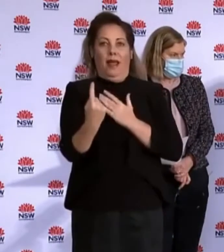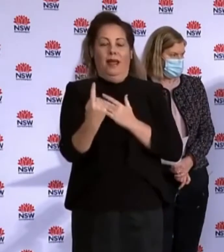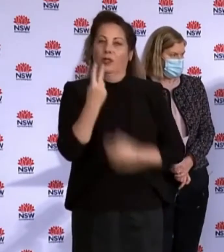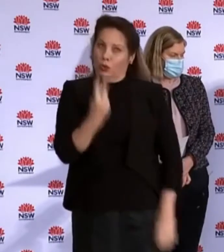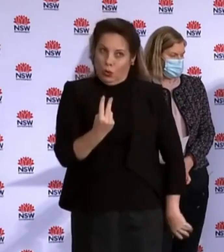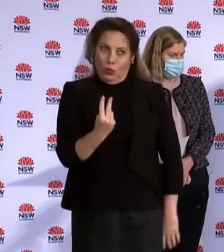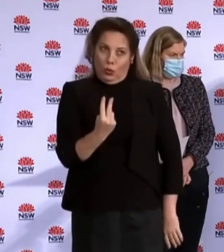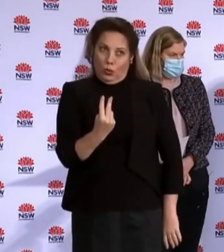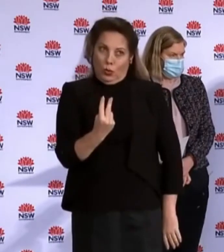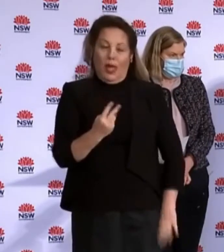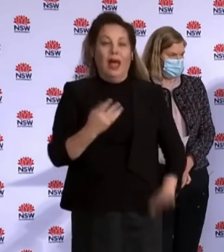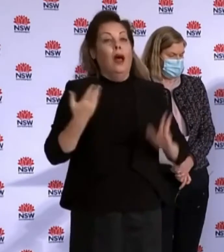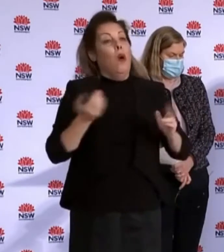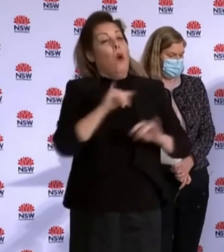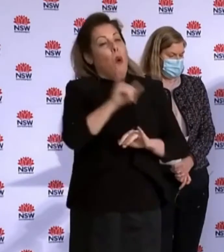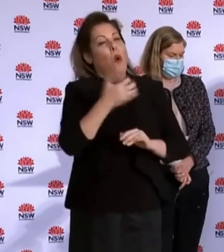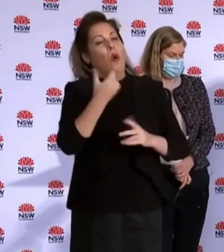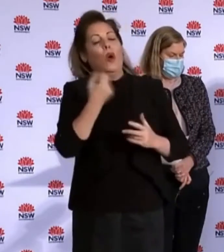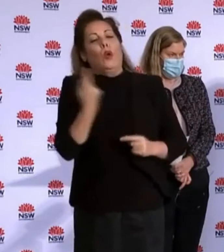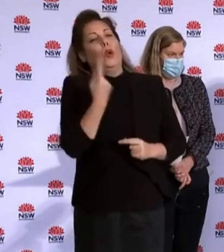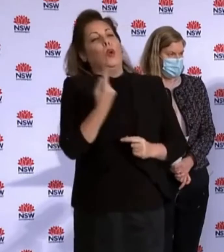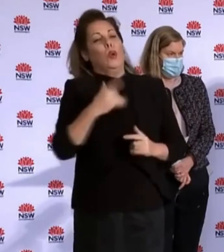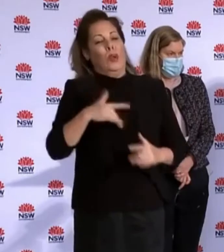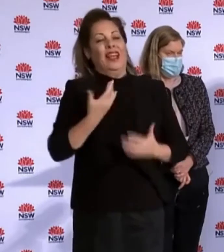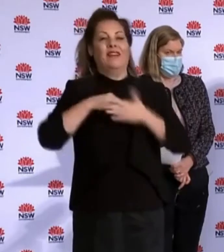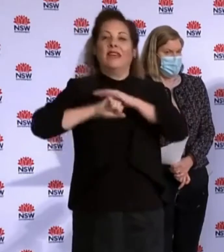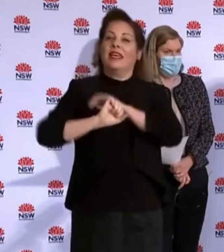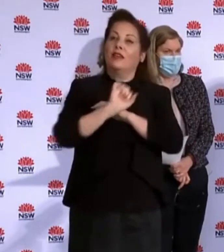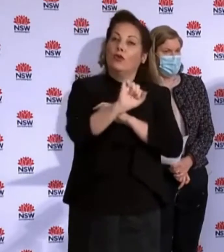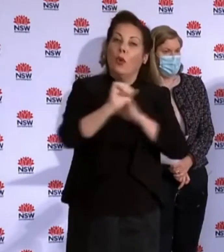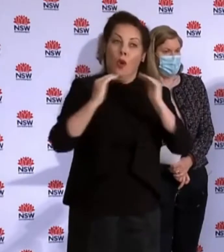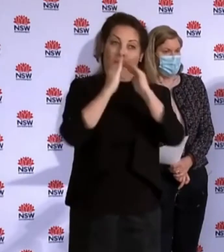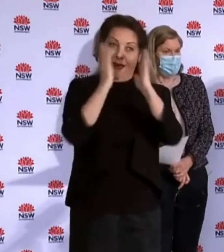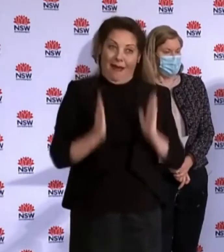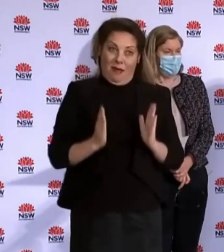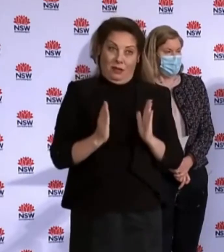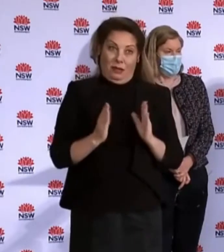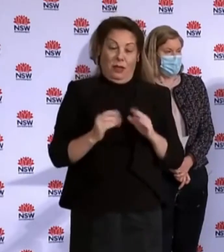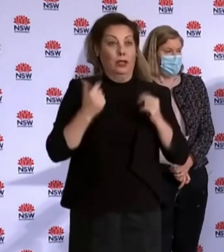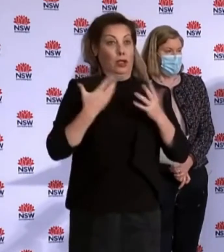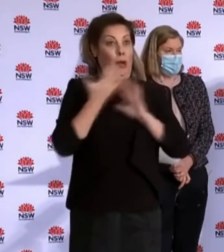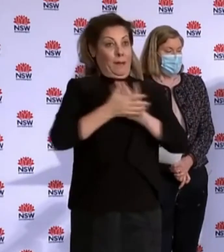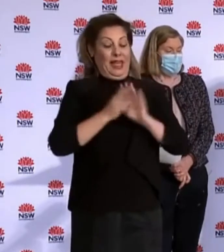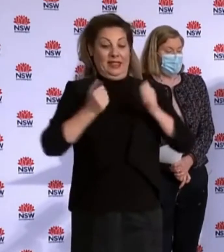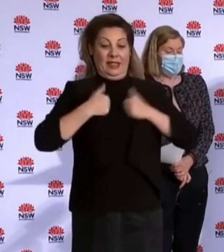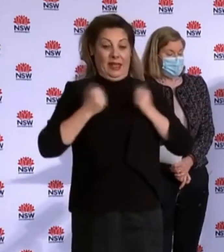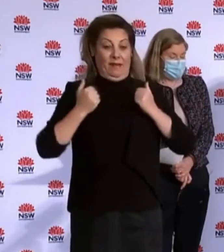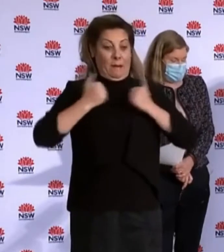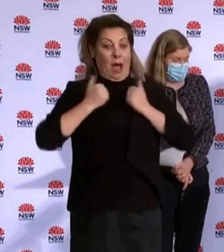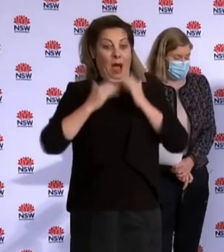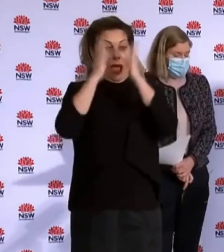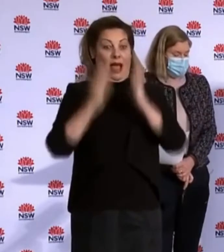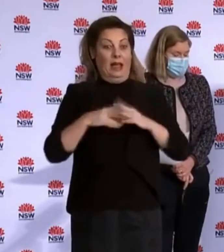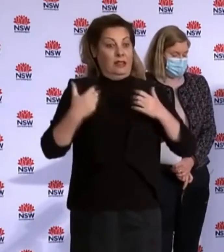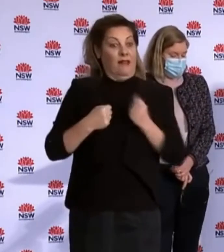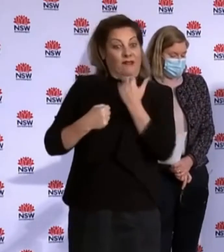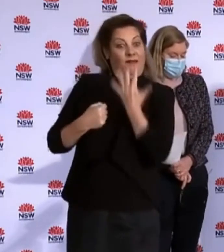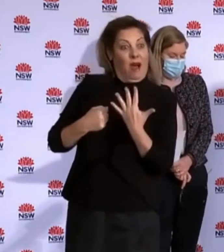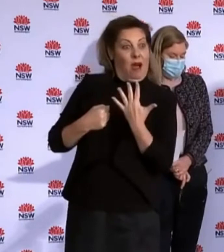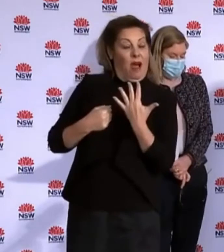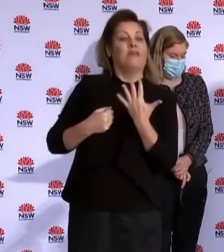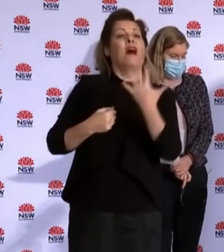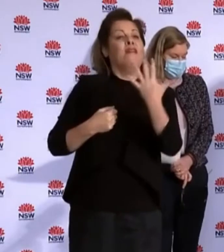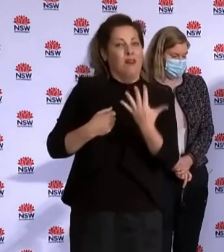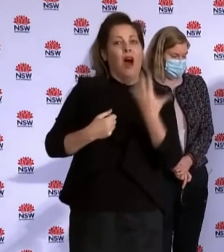the one household, whatever your household is, you can exercise together. But apart from that it's only two. And the other